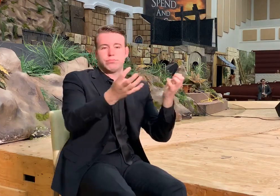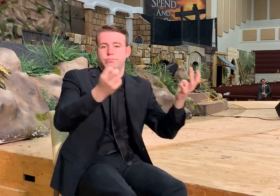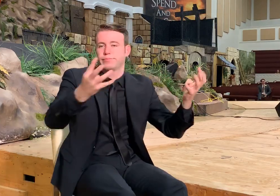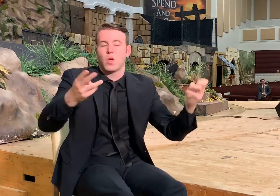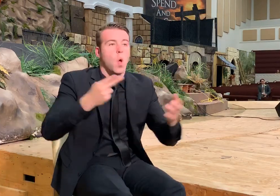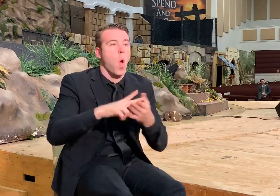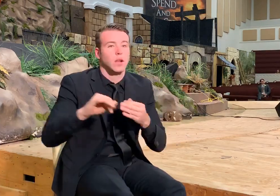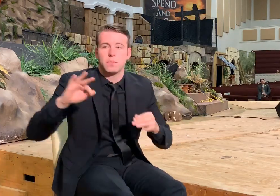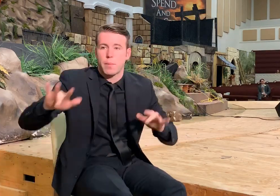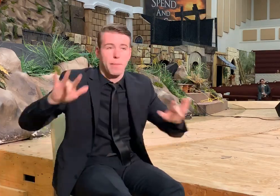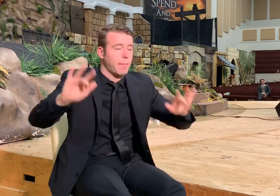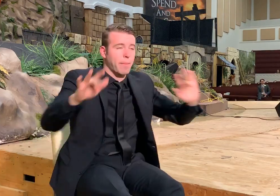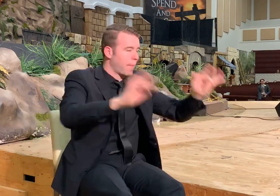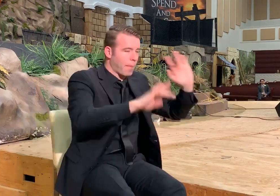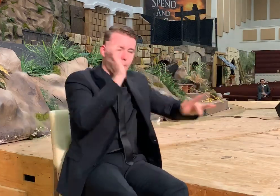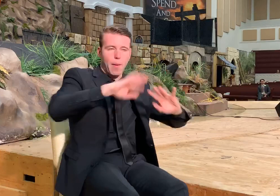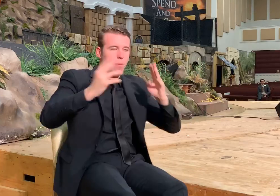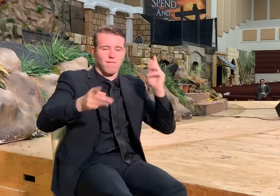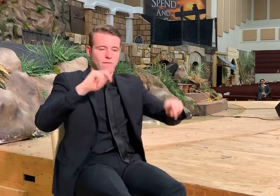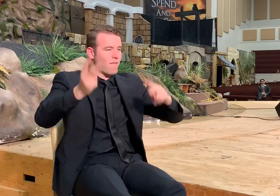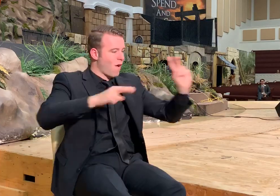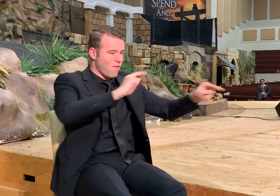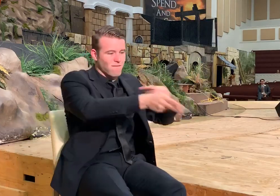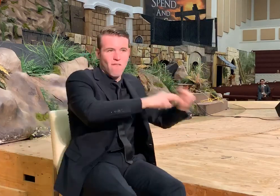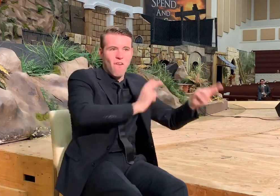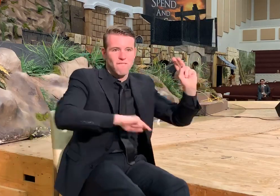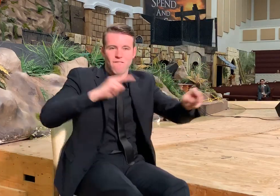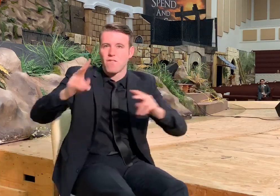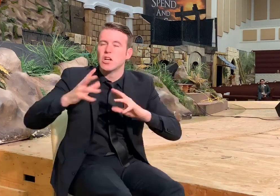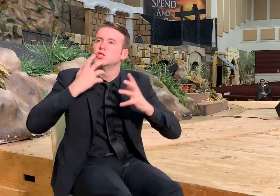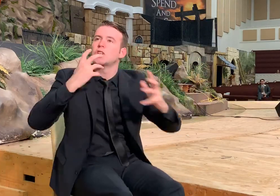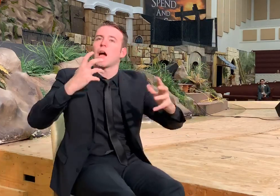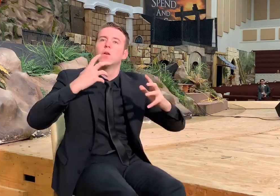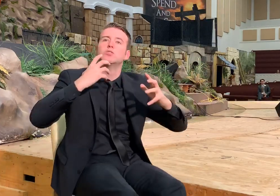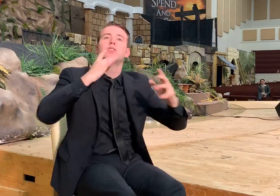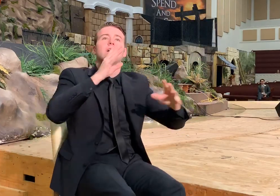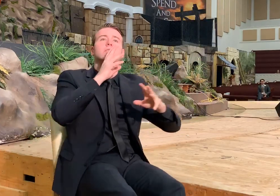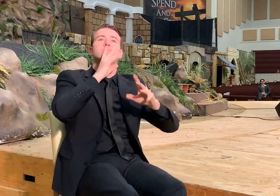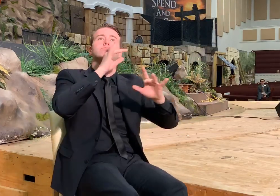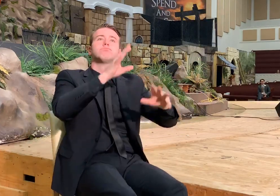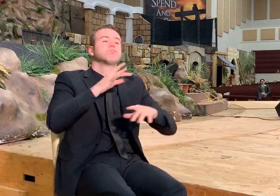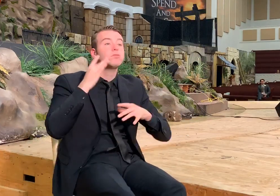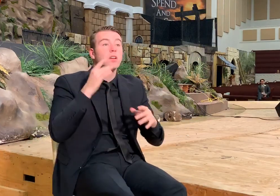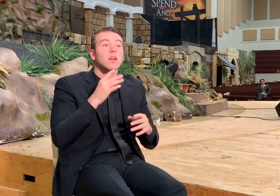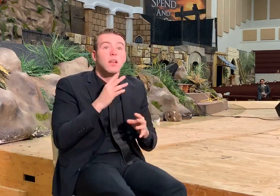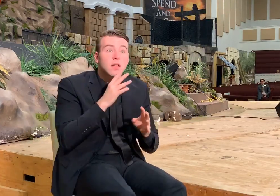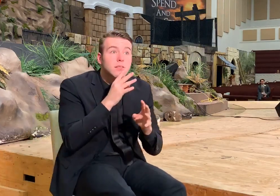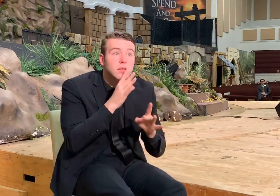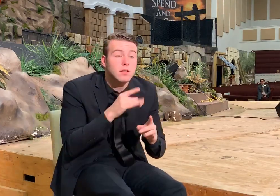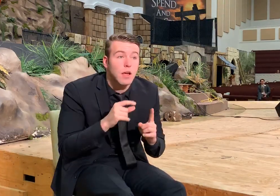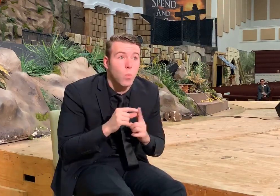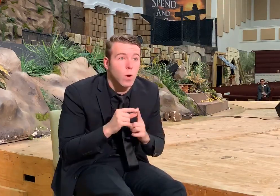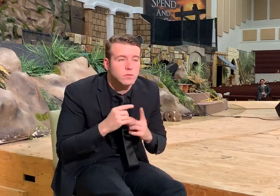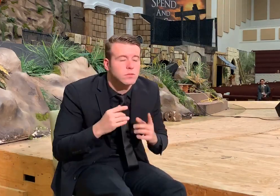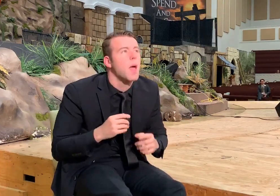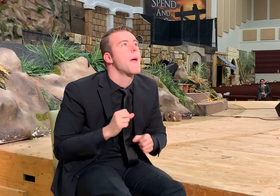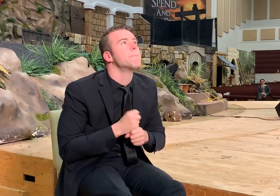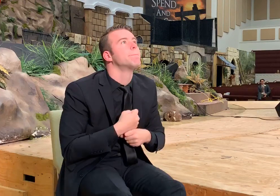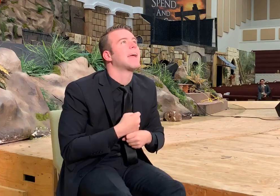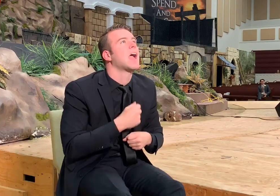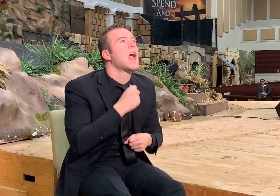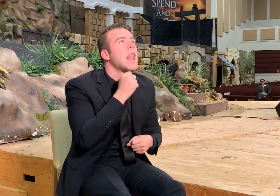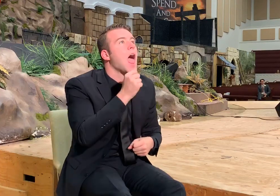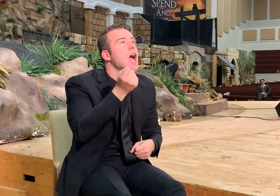a move of God would start on this side and people would start falling and shouting and talking. They didn't know they were talking in tongues. They just said, making